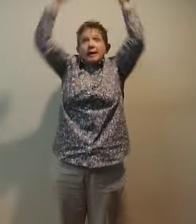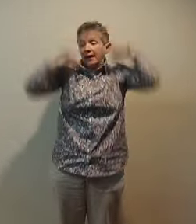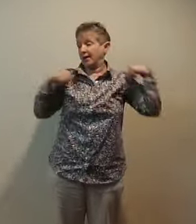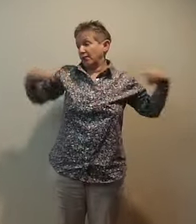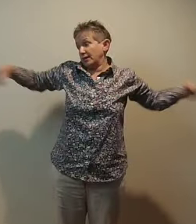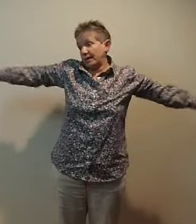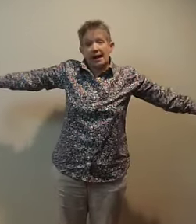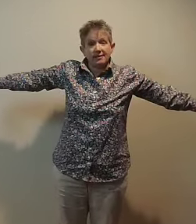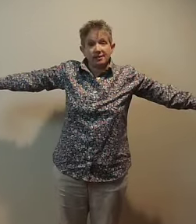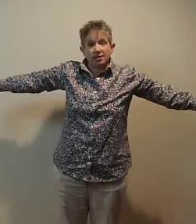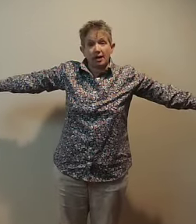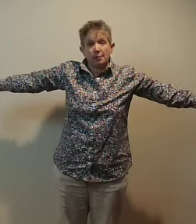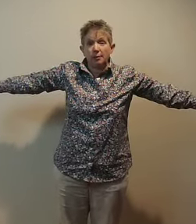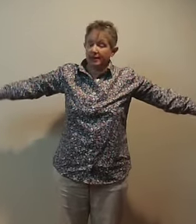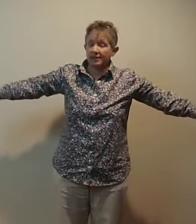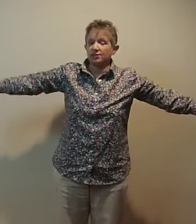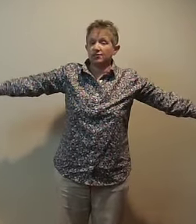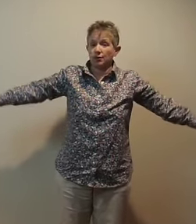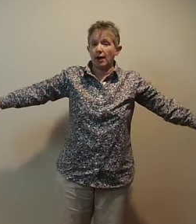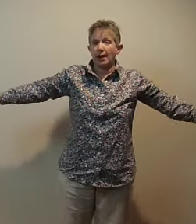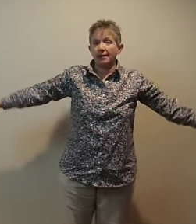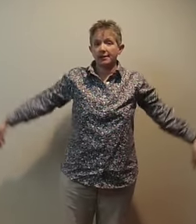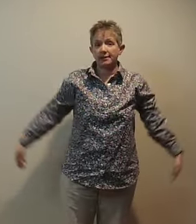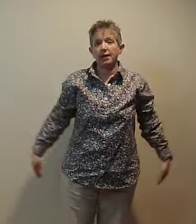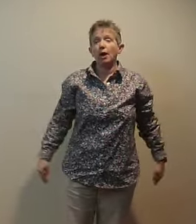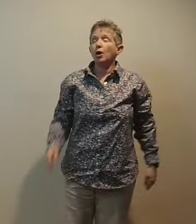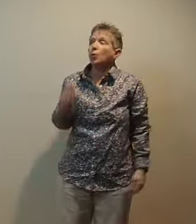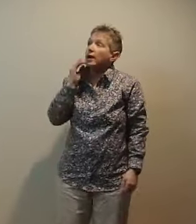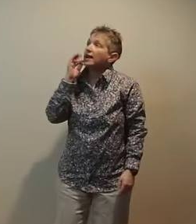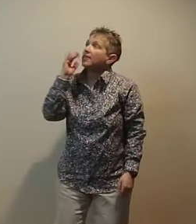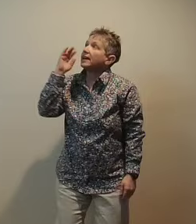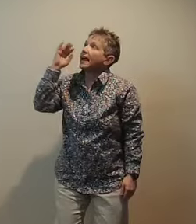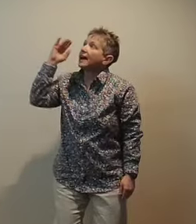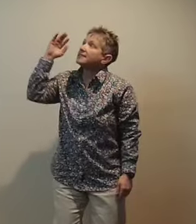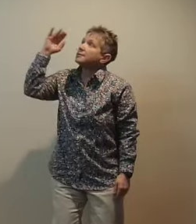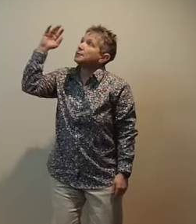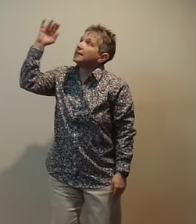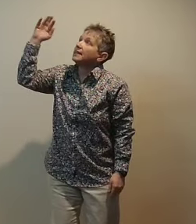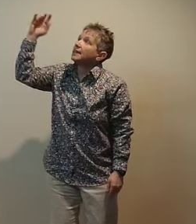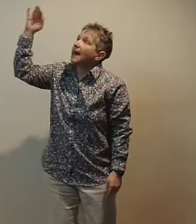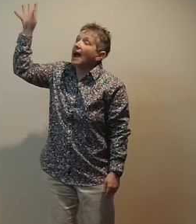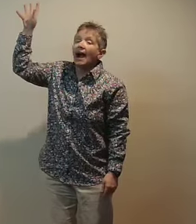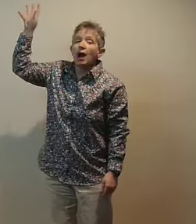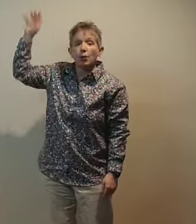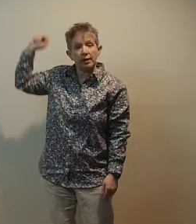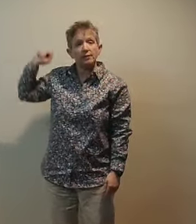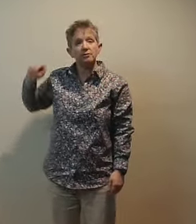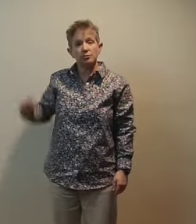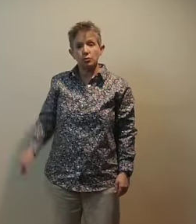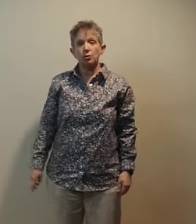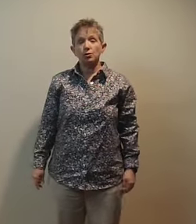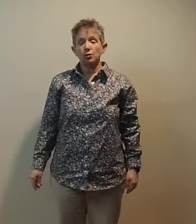in every size and shape and each variety We're the cats see how it's true